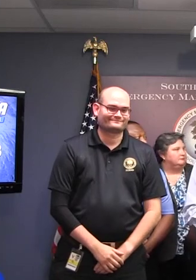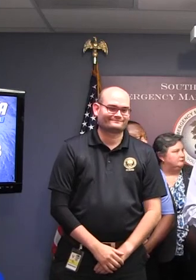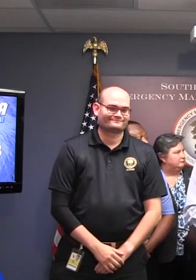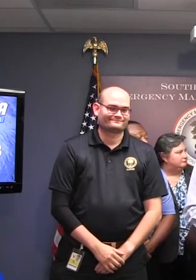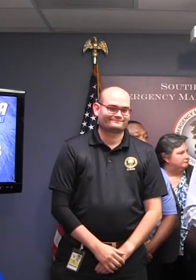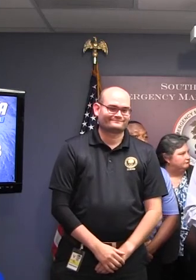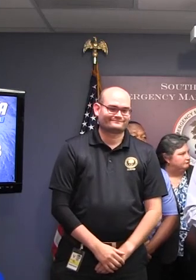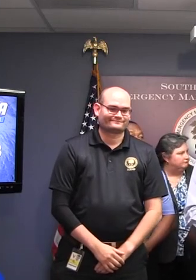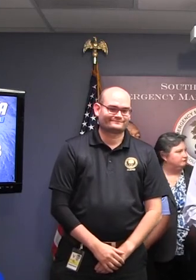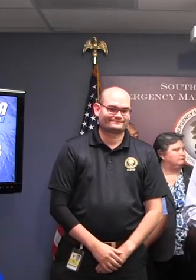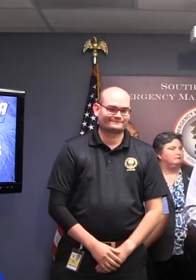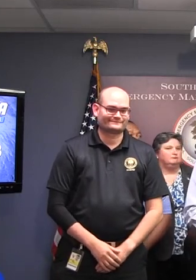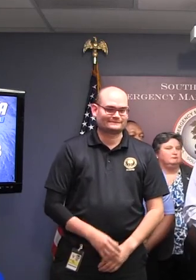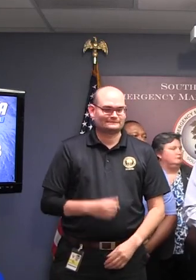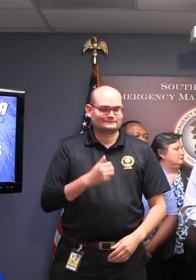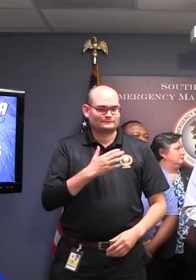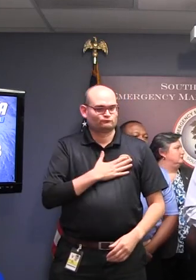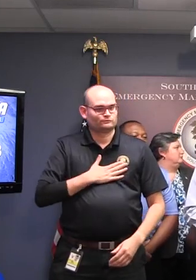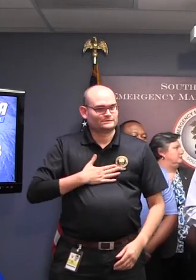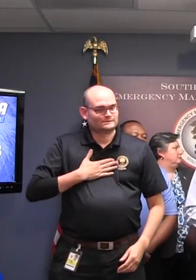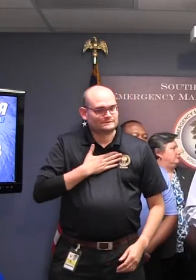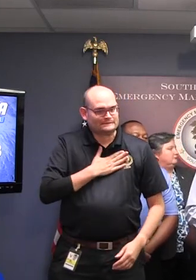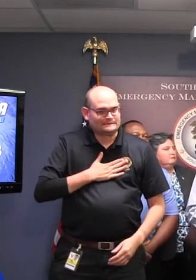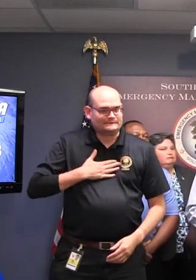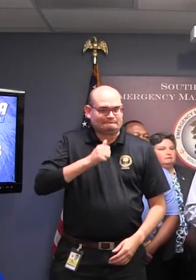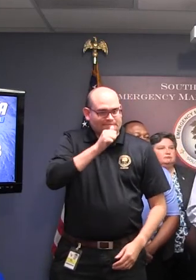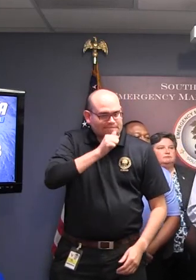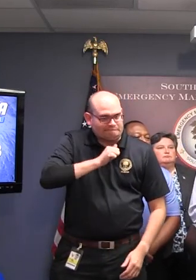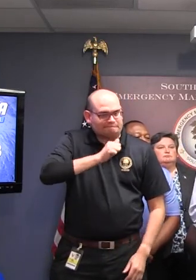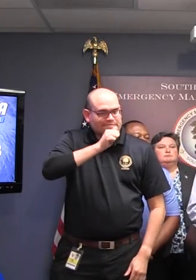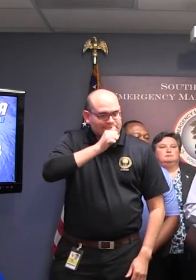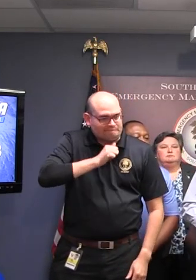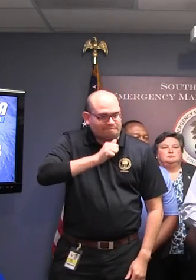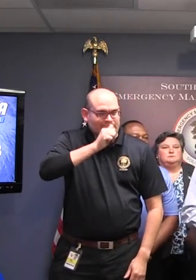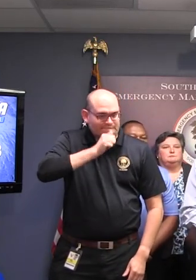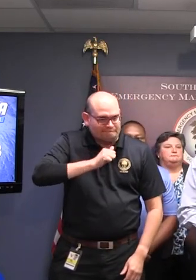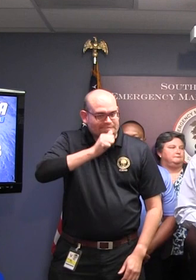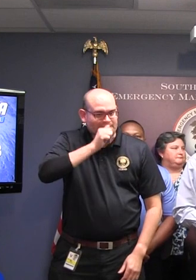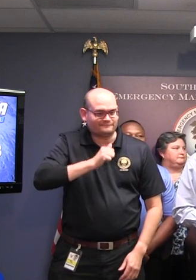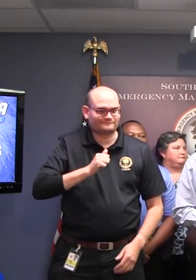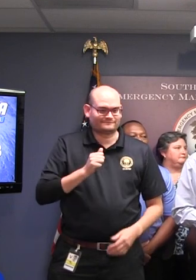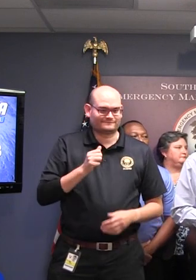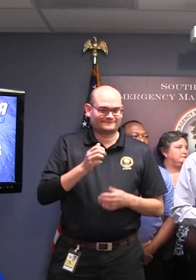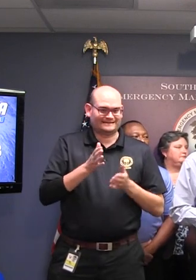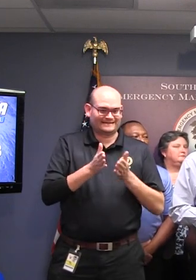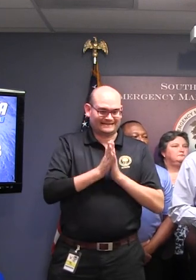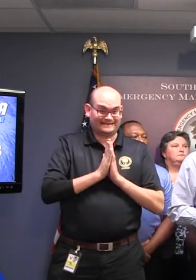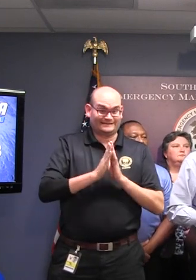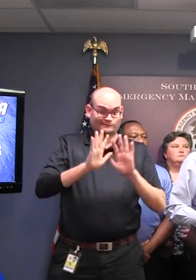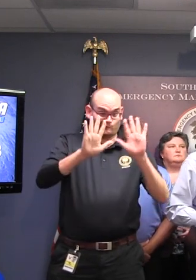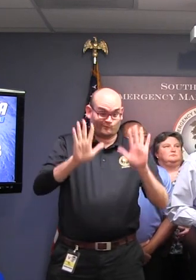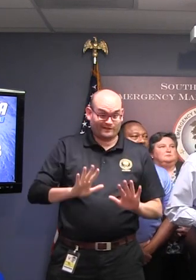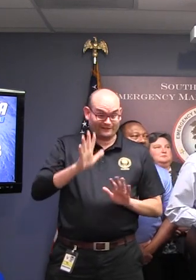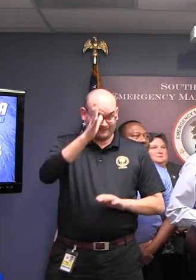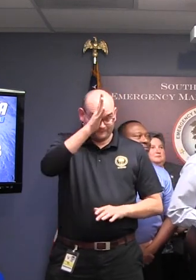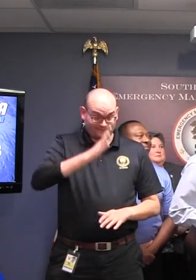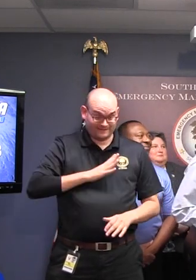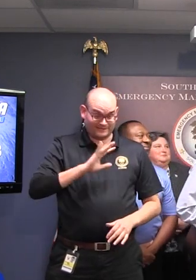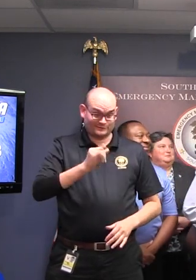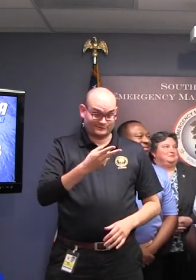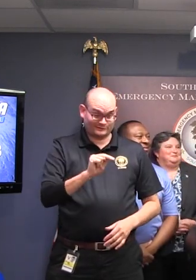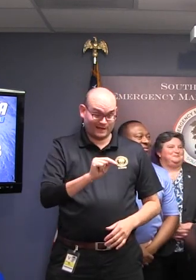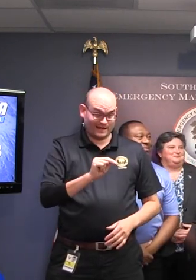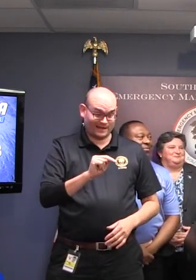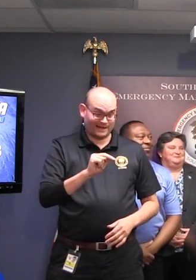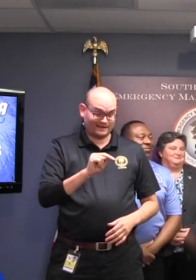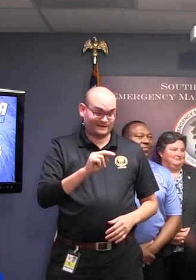Okay, we appreciate you still being here. I'll call on the weatherman, John Qualiero,